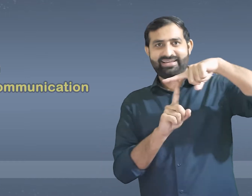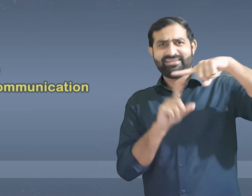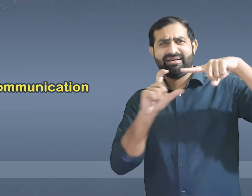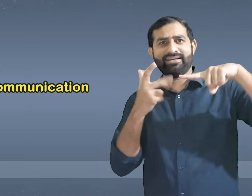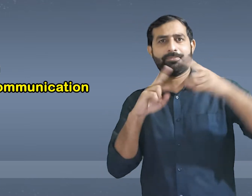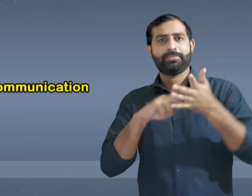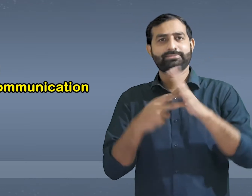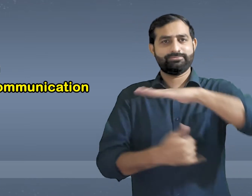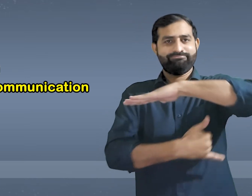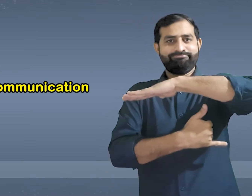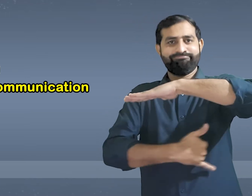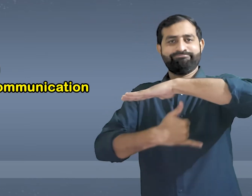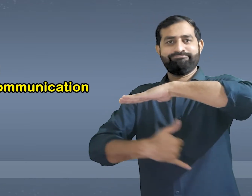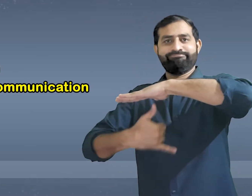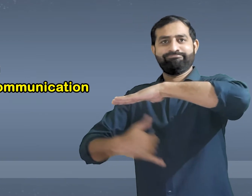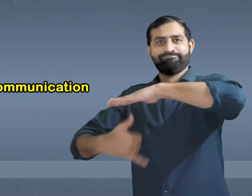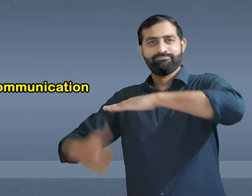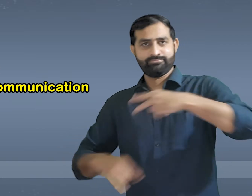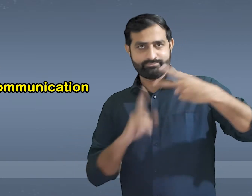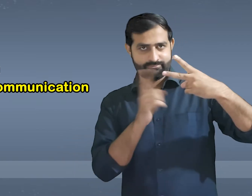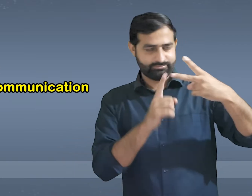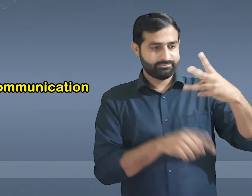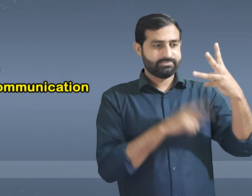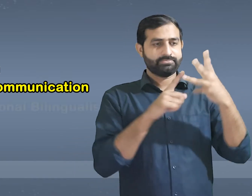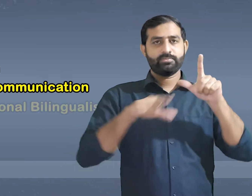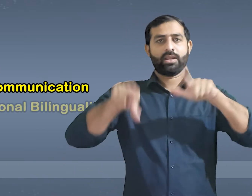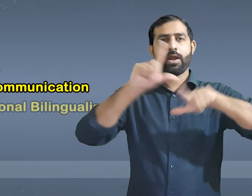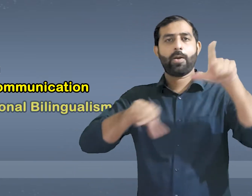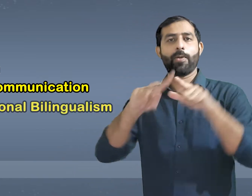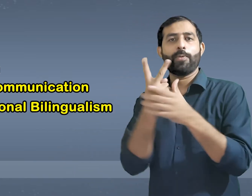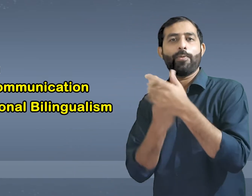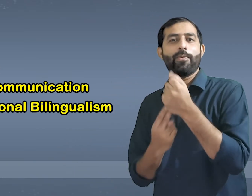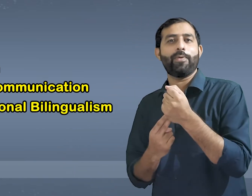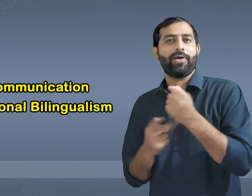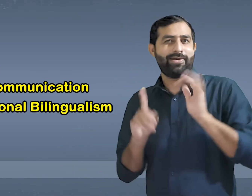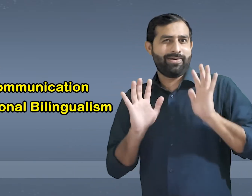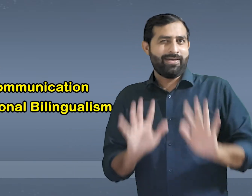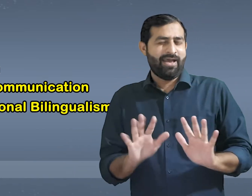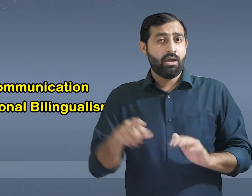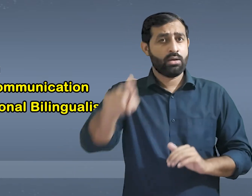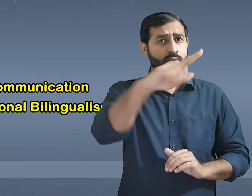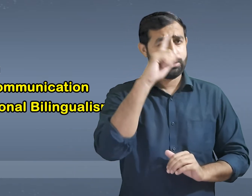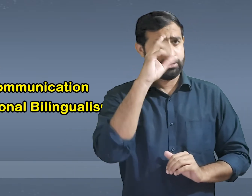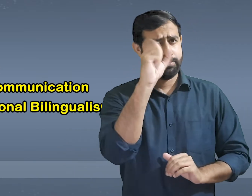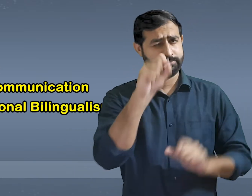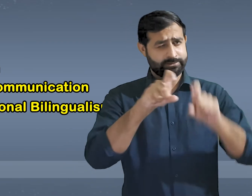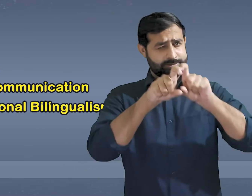total communication and third educational bilingualism. I hope this is